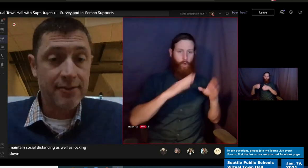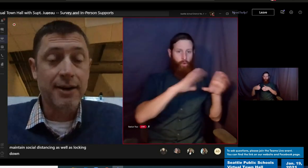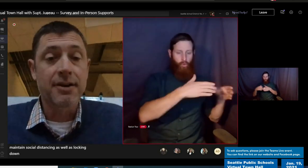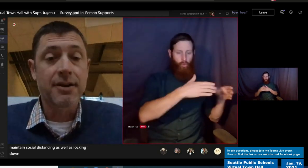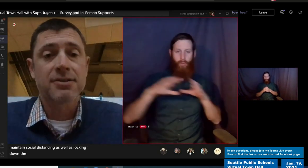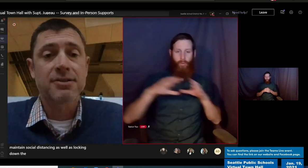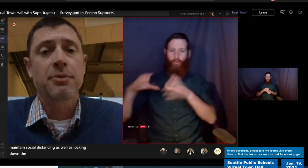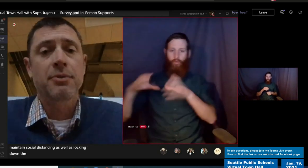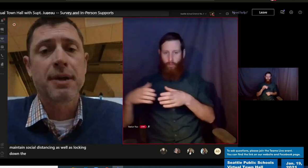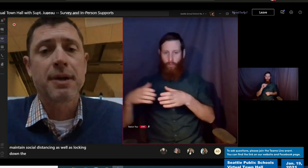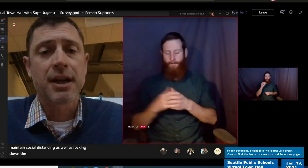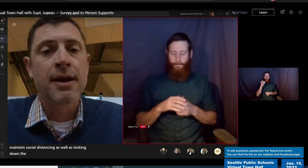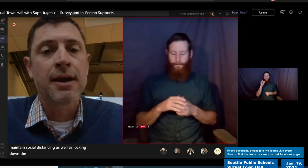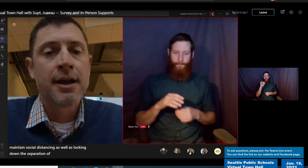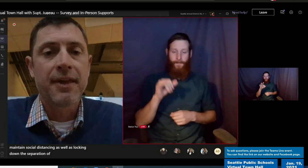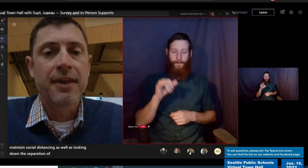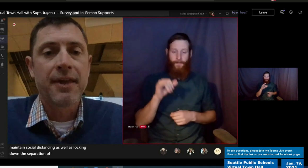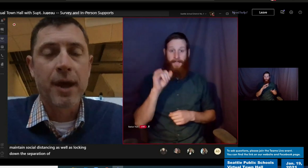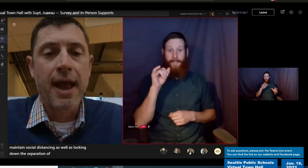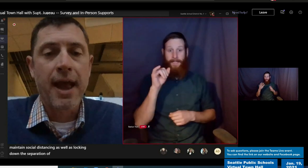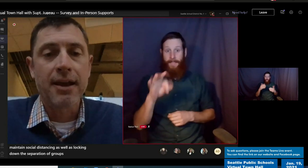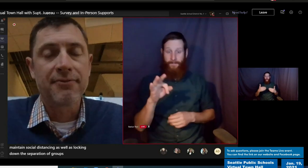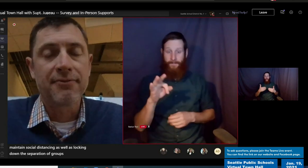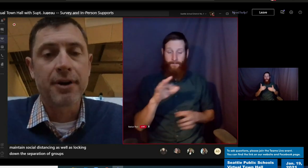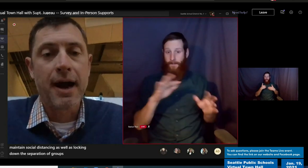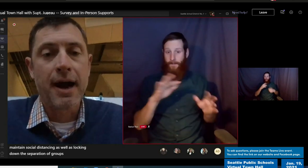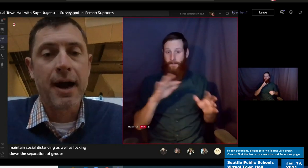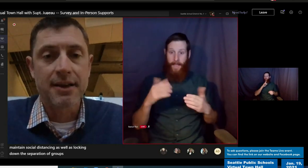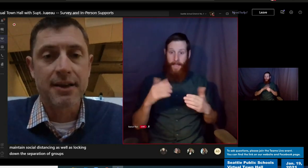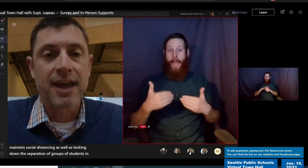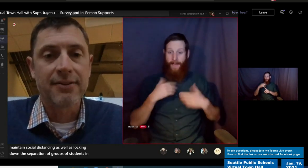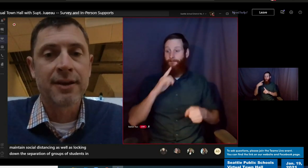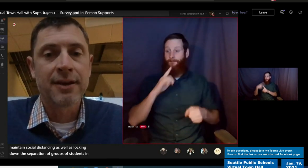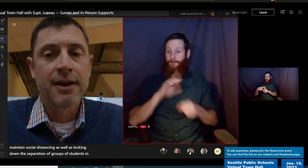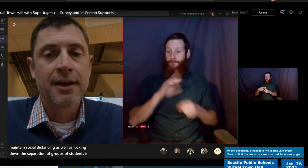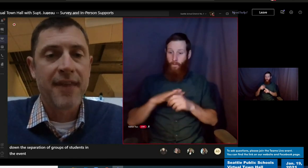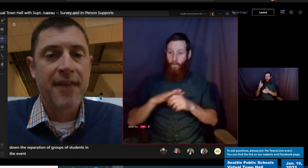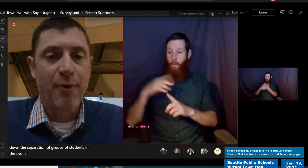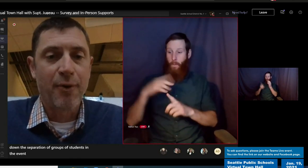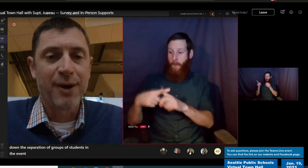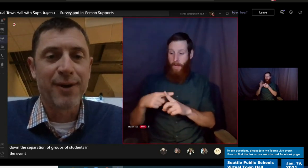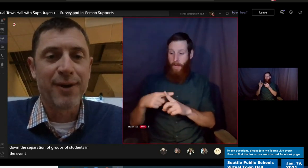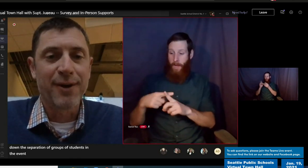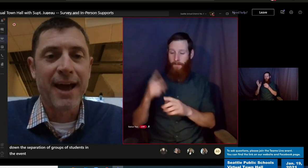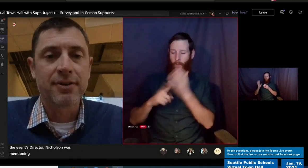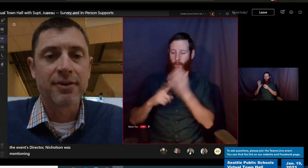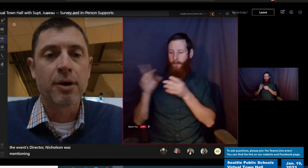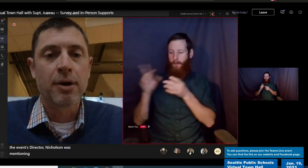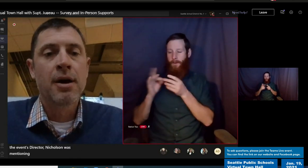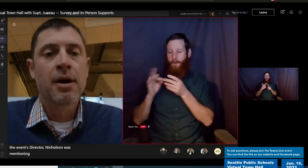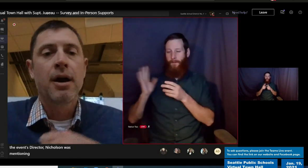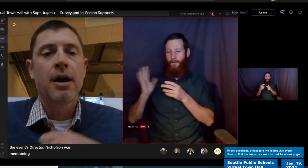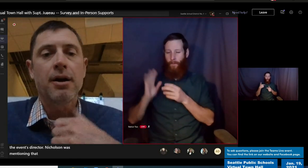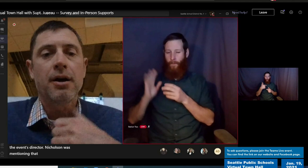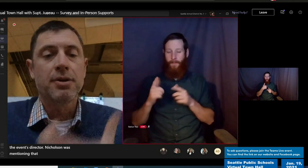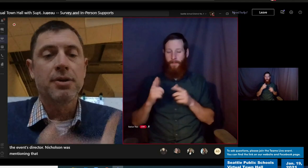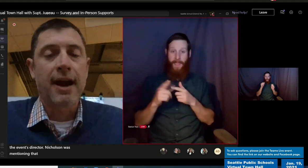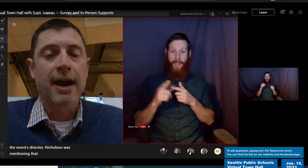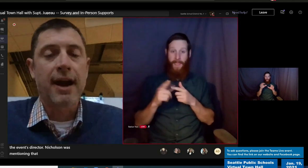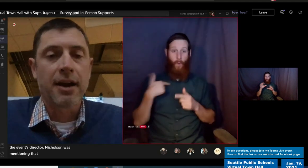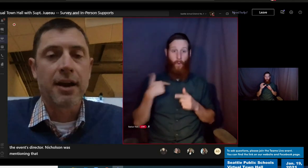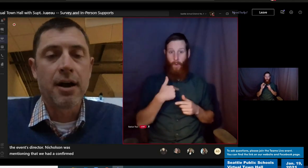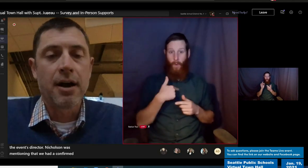Nicholson was mentioning, that we had a confirmed positive case. That way we only have to do case tracking